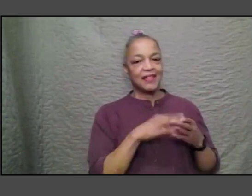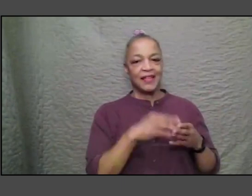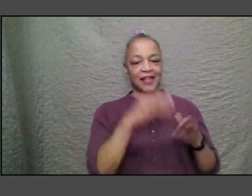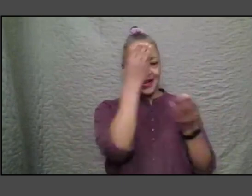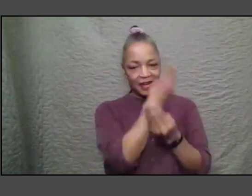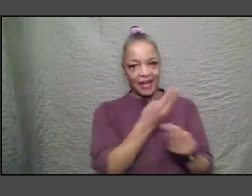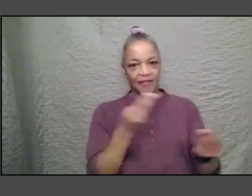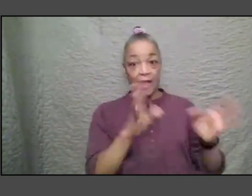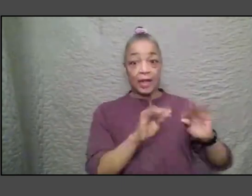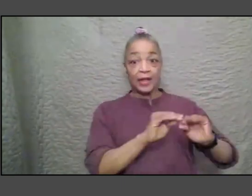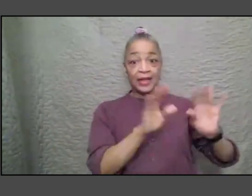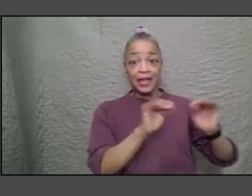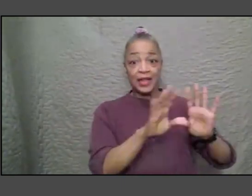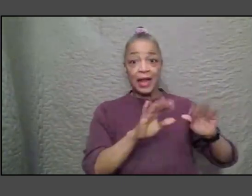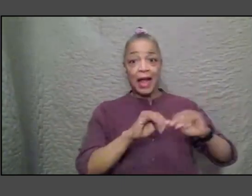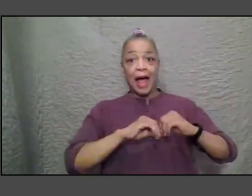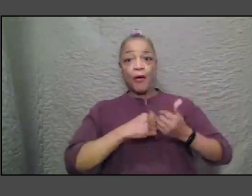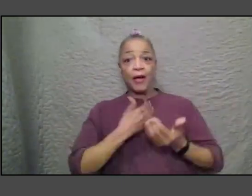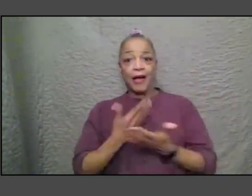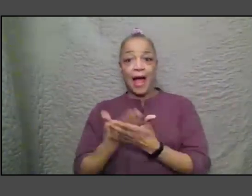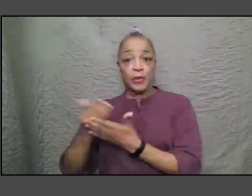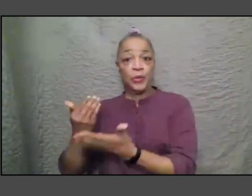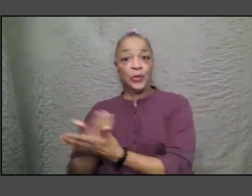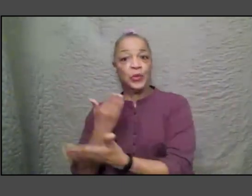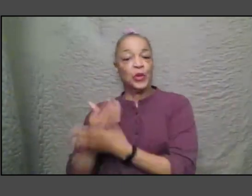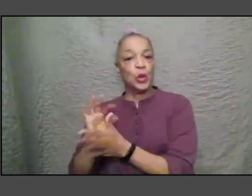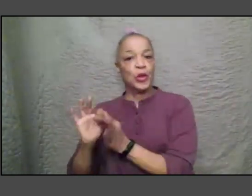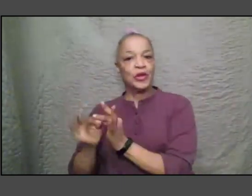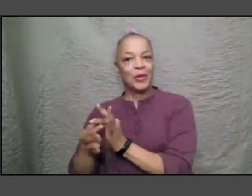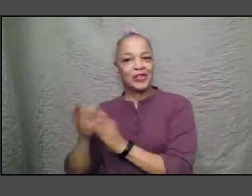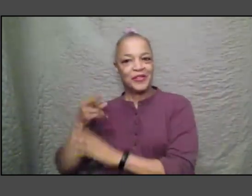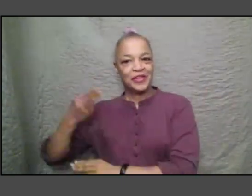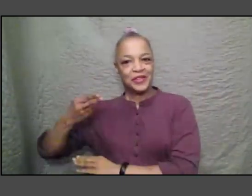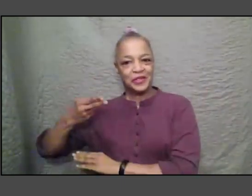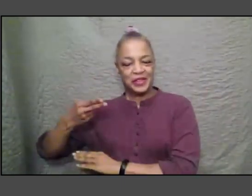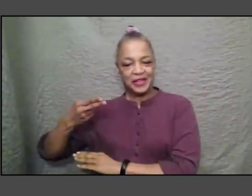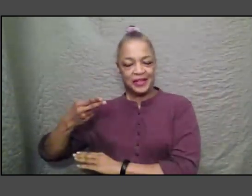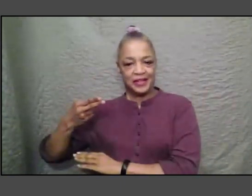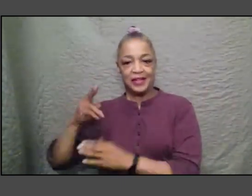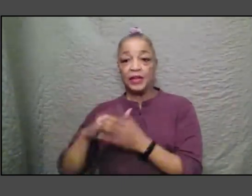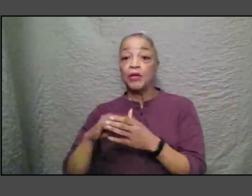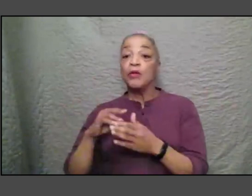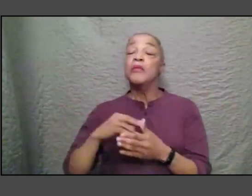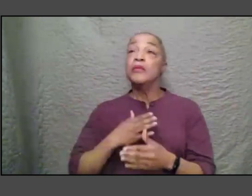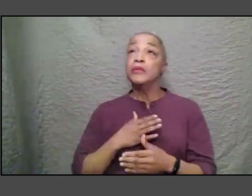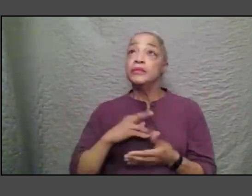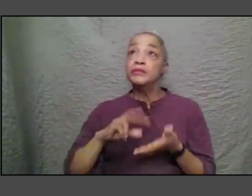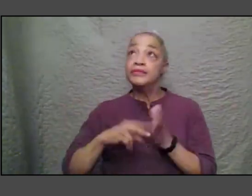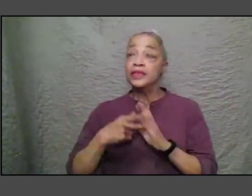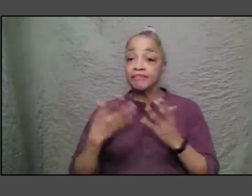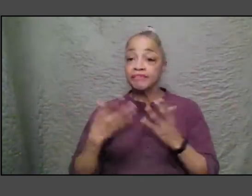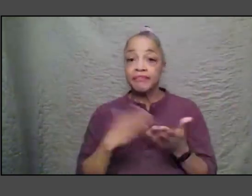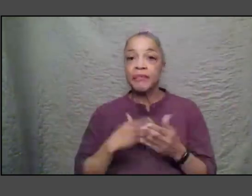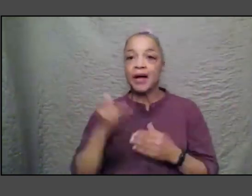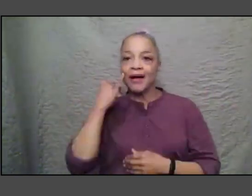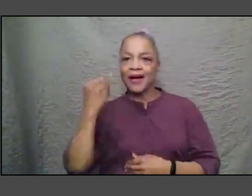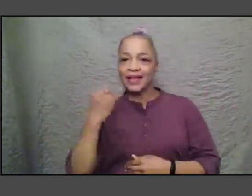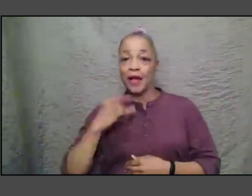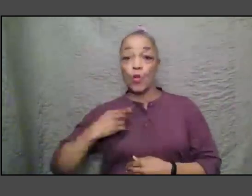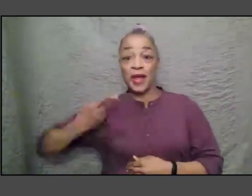to the new interpretation right so that in essence it's my notion that often we historians forget to talk about how we do the work